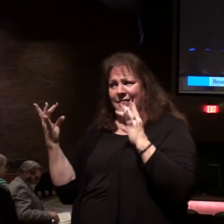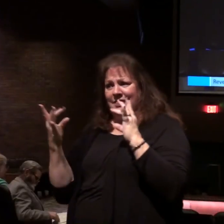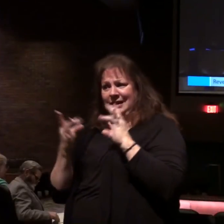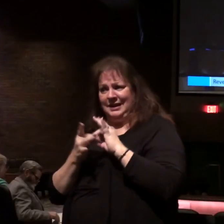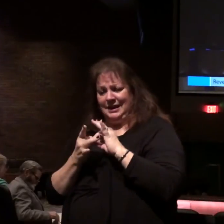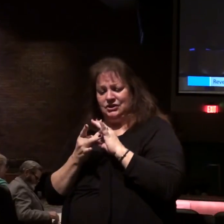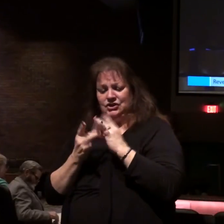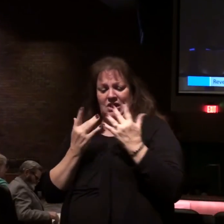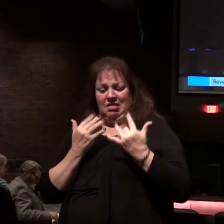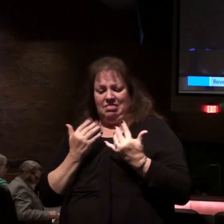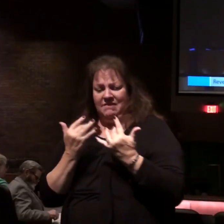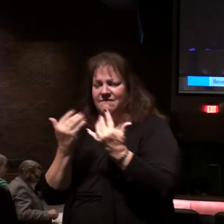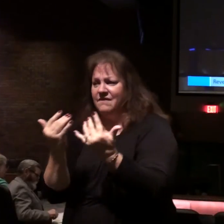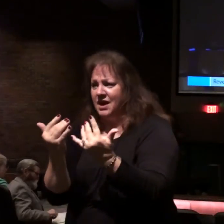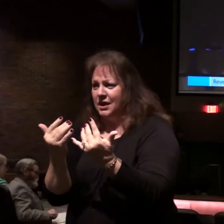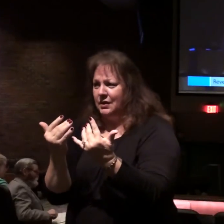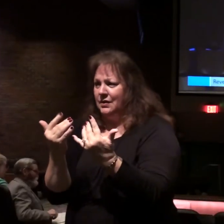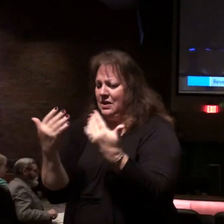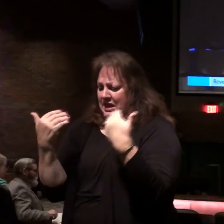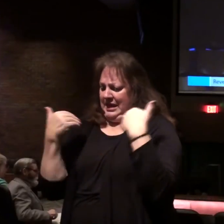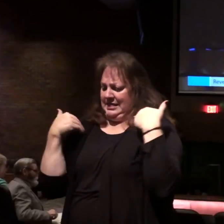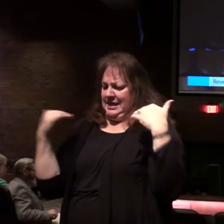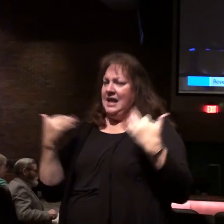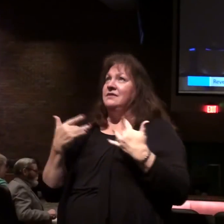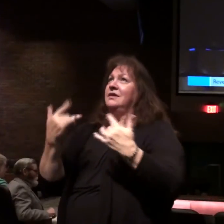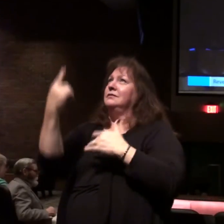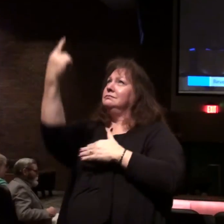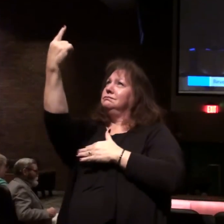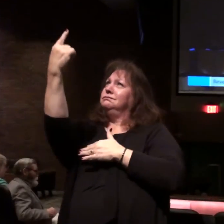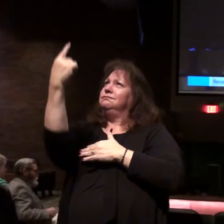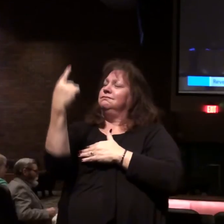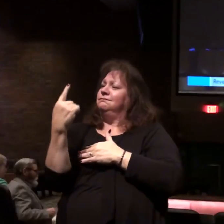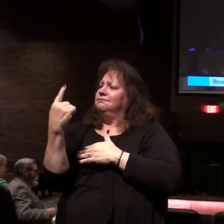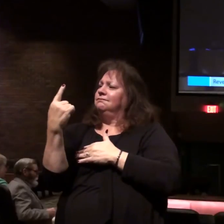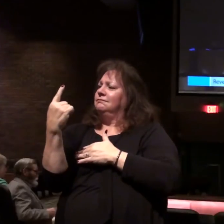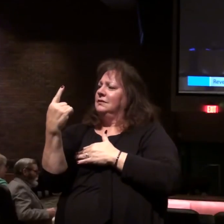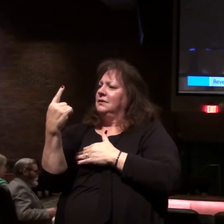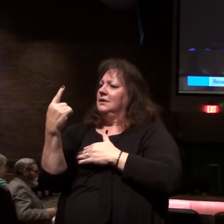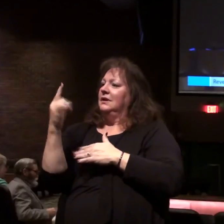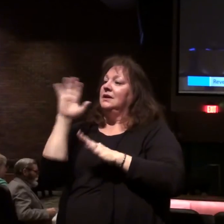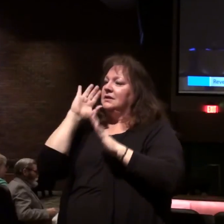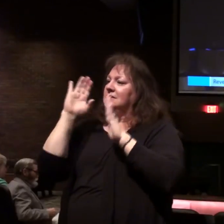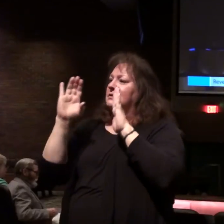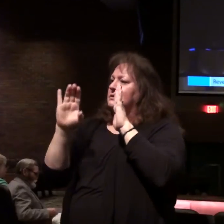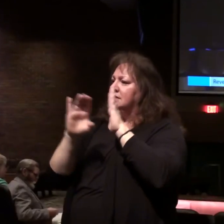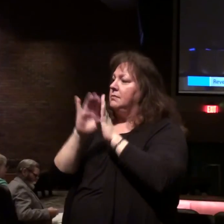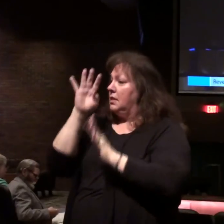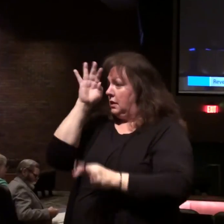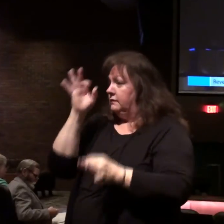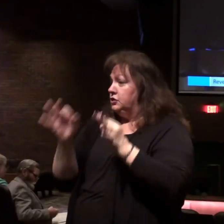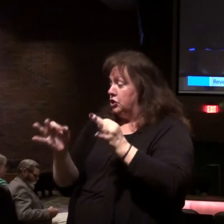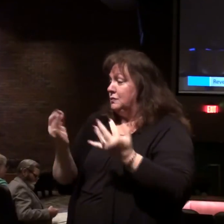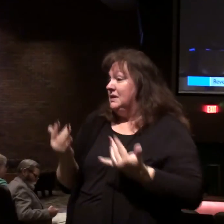the fire he's the angel of fire because he's coming out another symbol of judgment, fire.